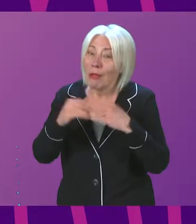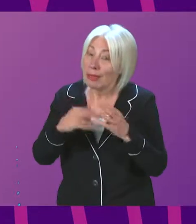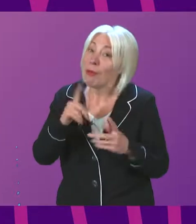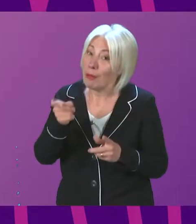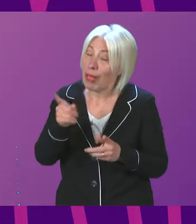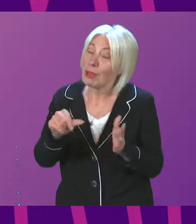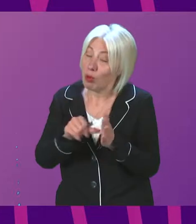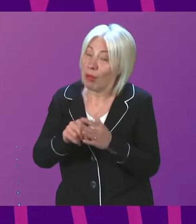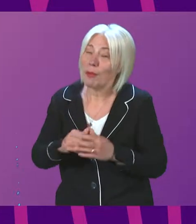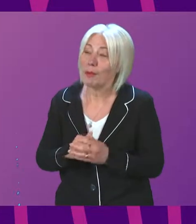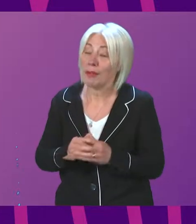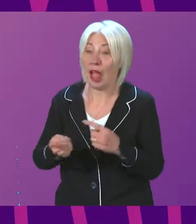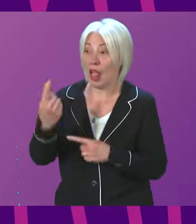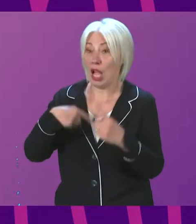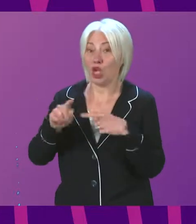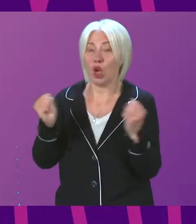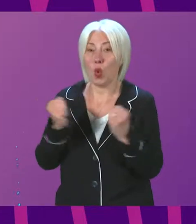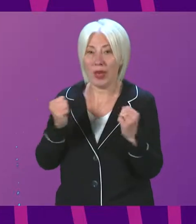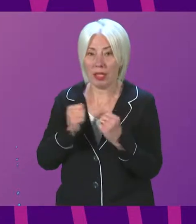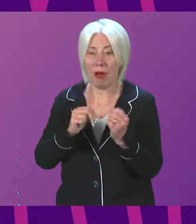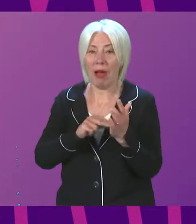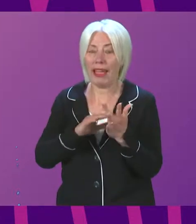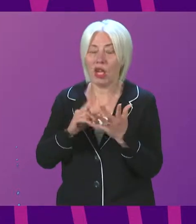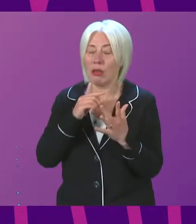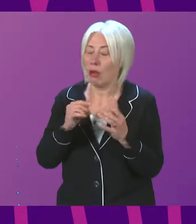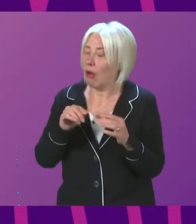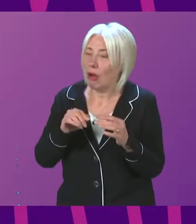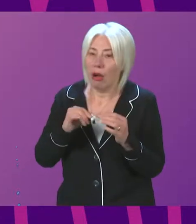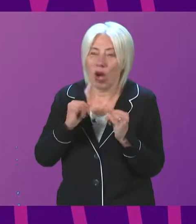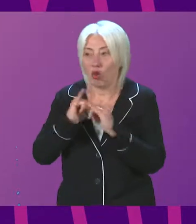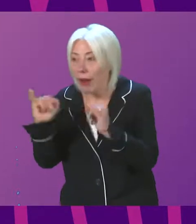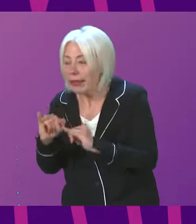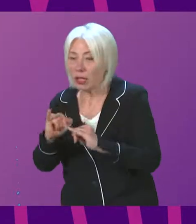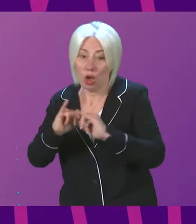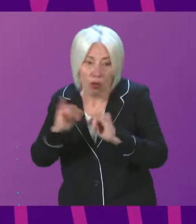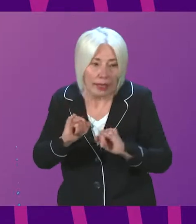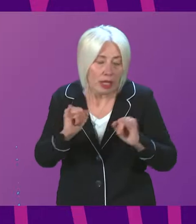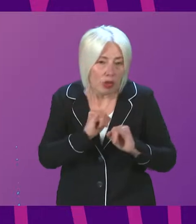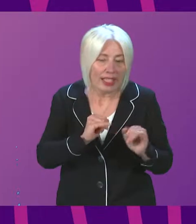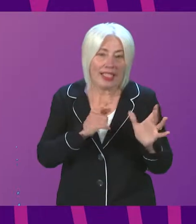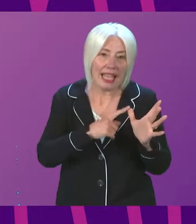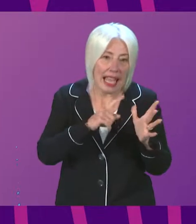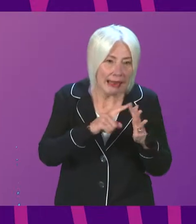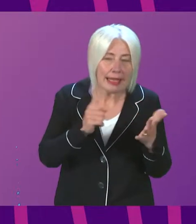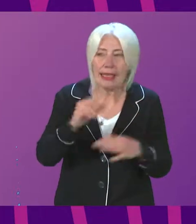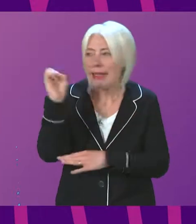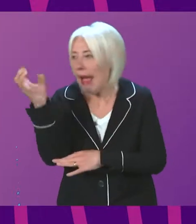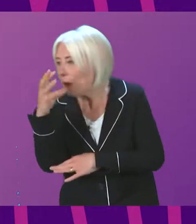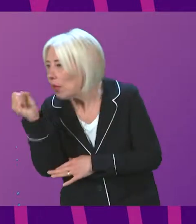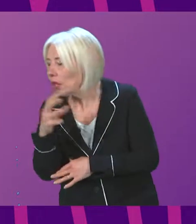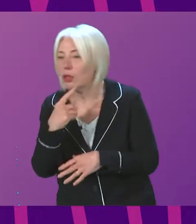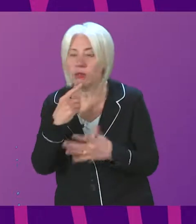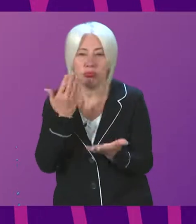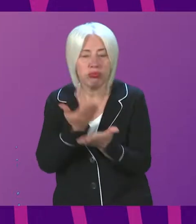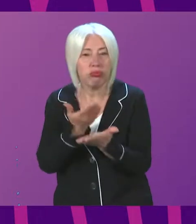we saw the NHS battle from crisis to crisis. Our ambulance service and A&E department struggled so much with patient demand